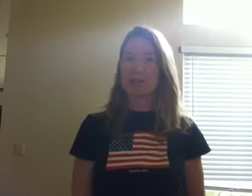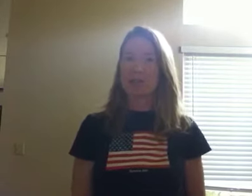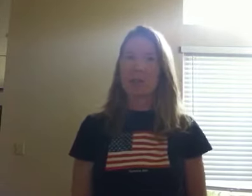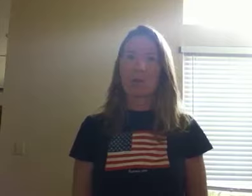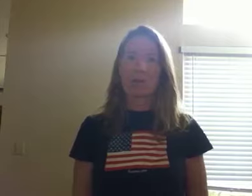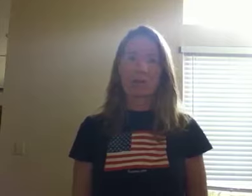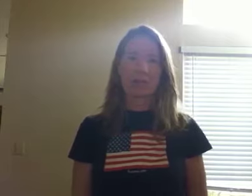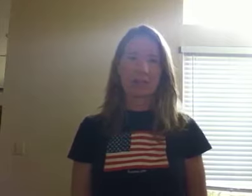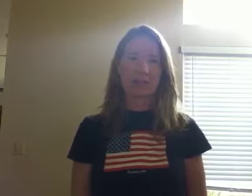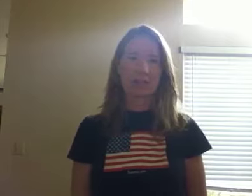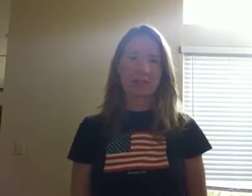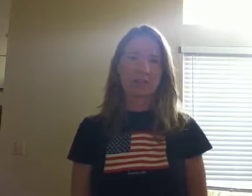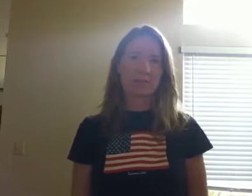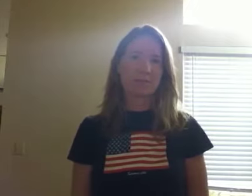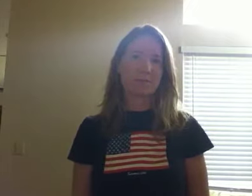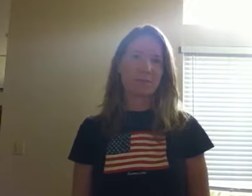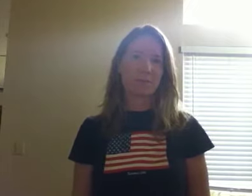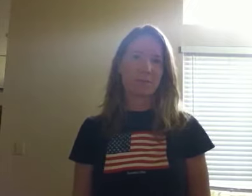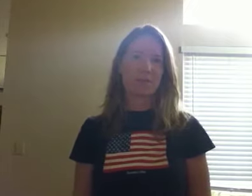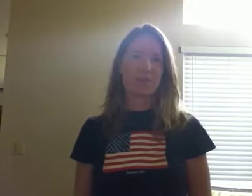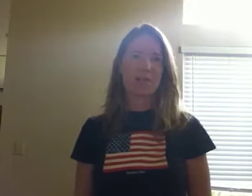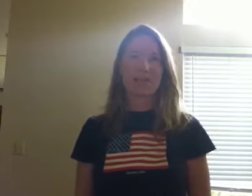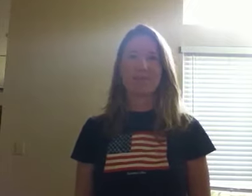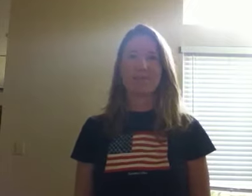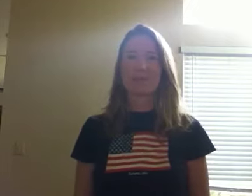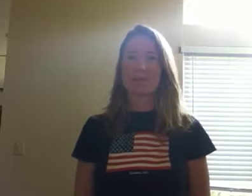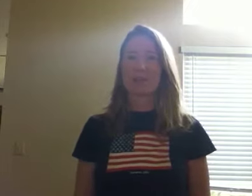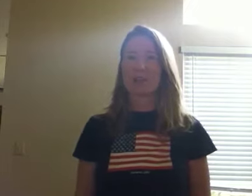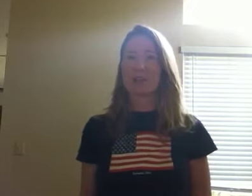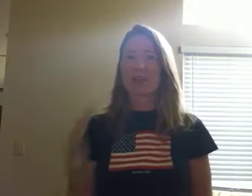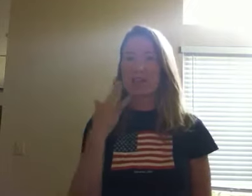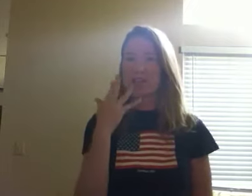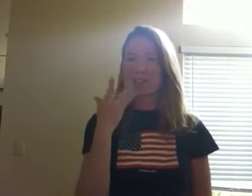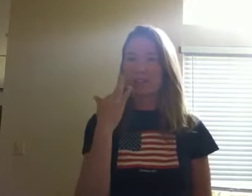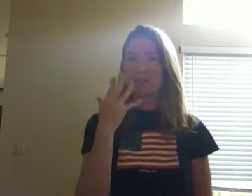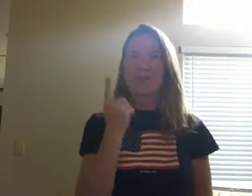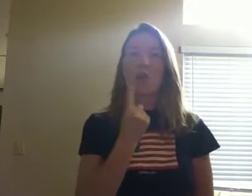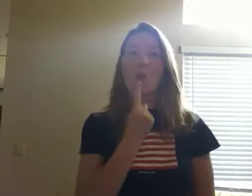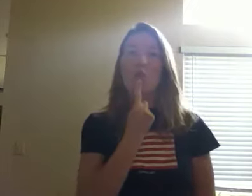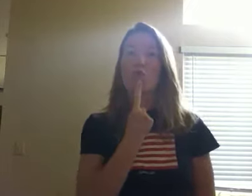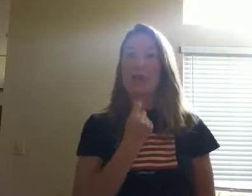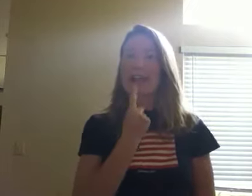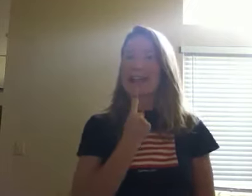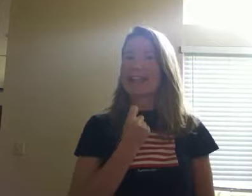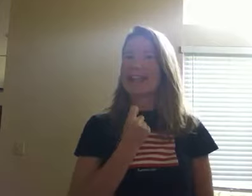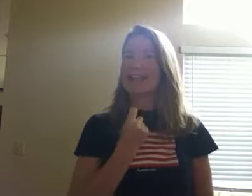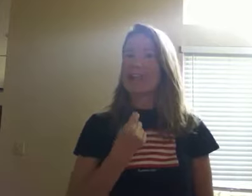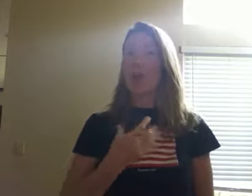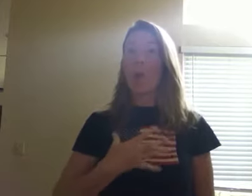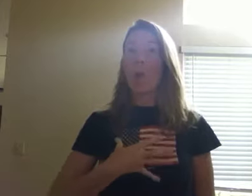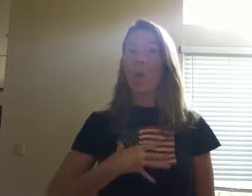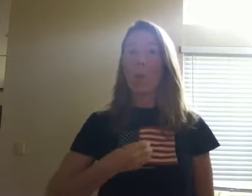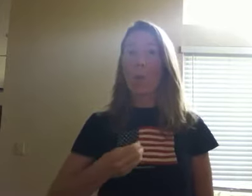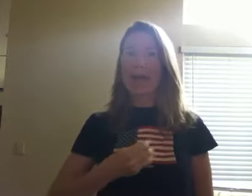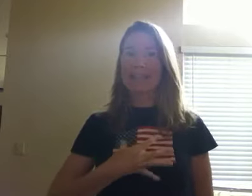or toddler for the Fourth of July. Let's start with colors. Red, white,